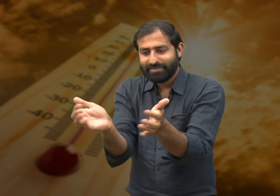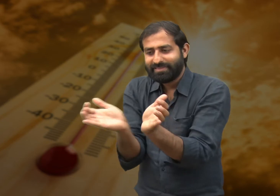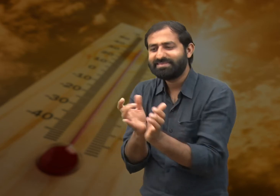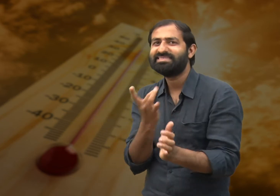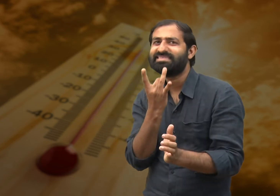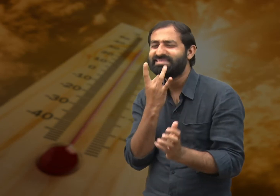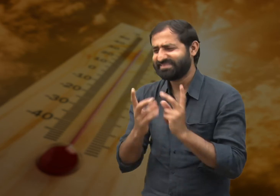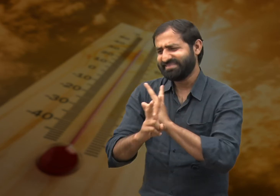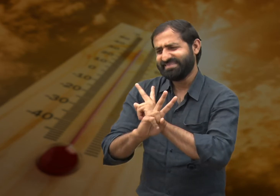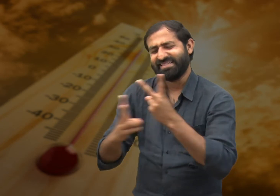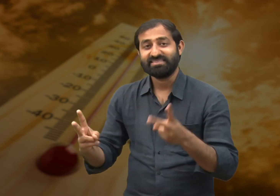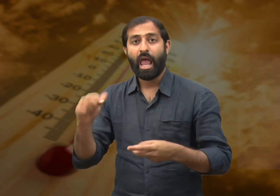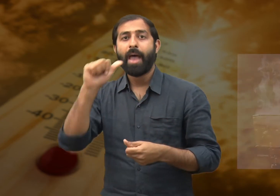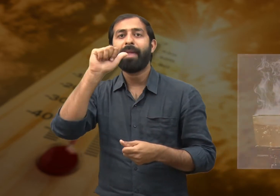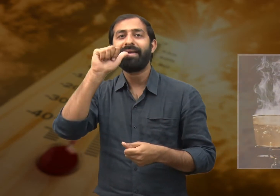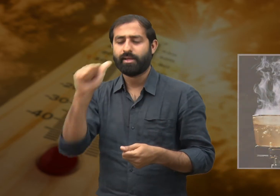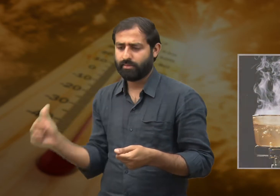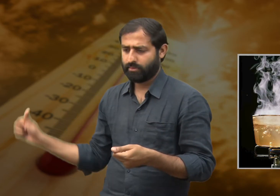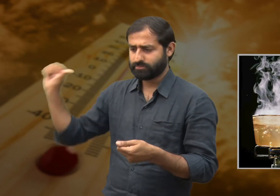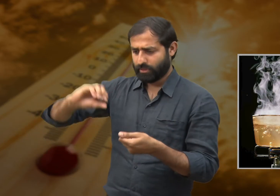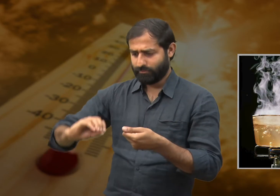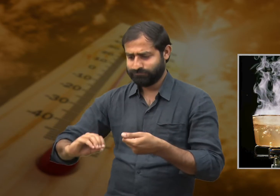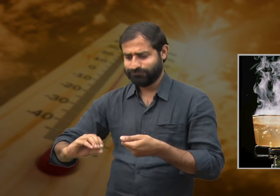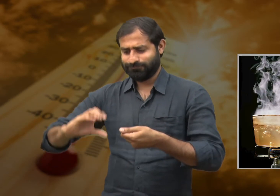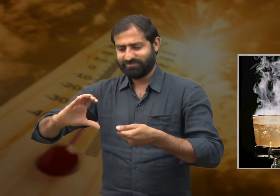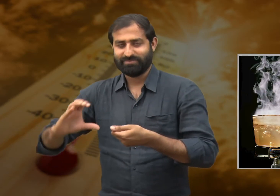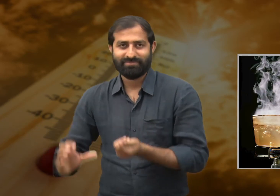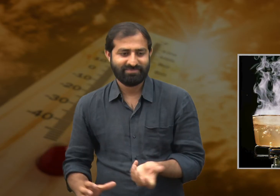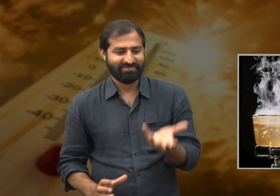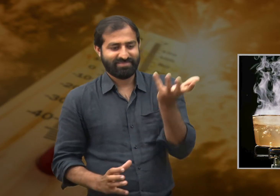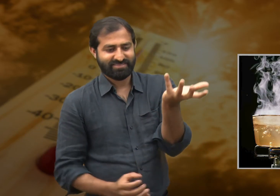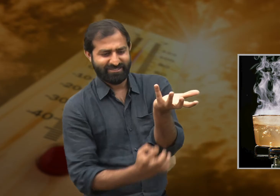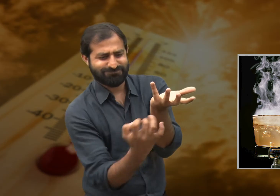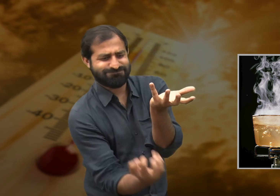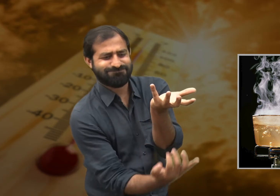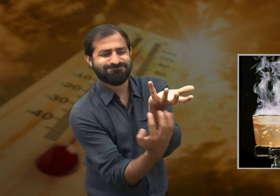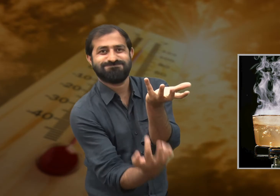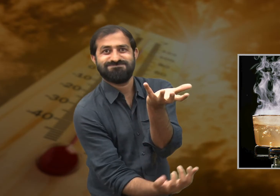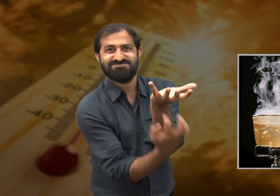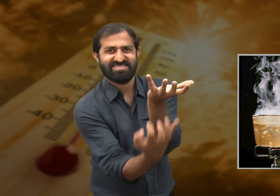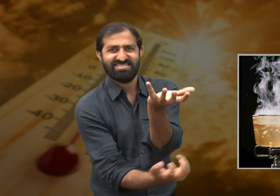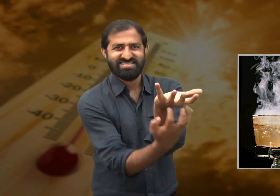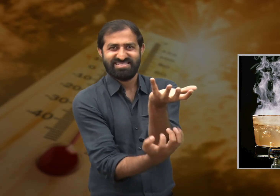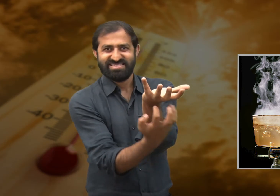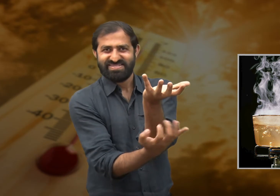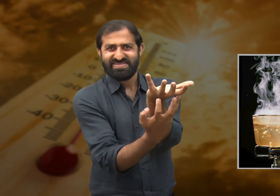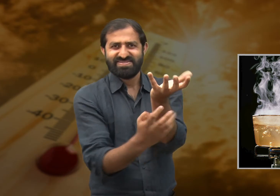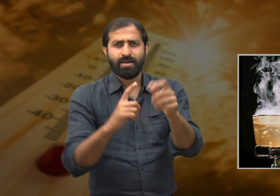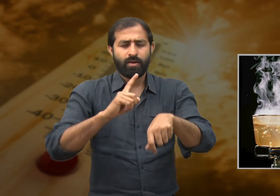When water is heated in a container on the stove top, it becomes hot